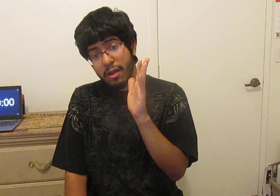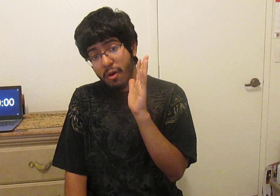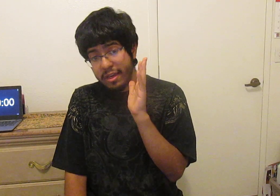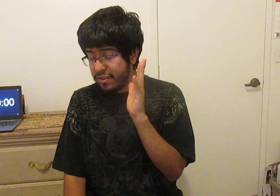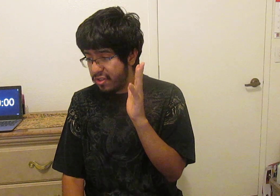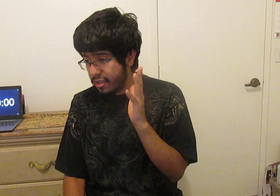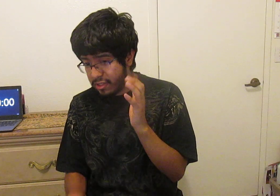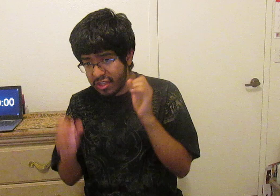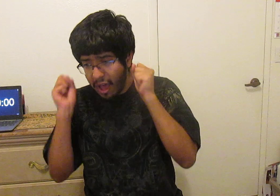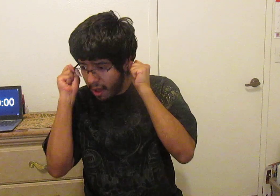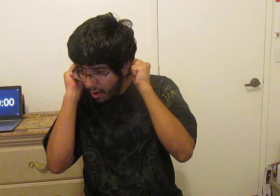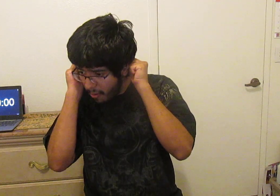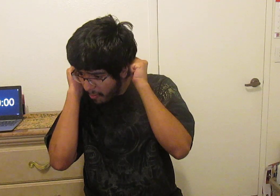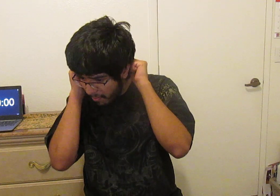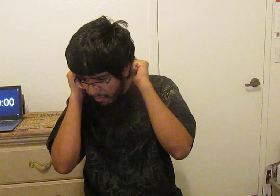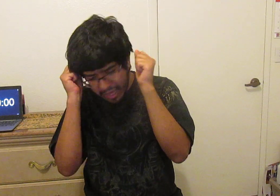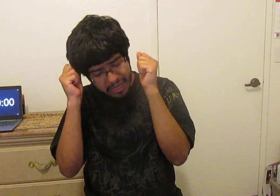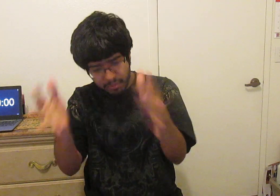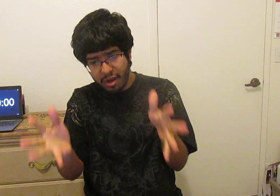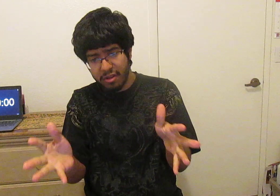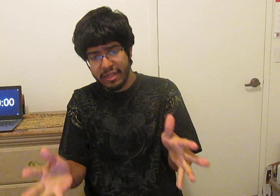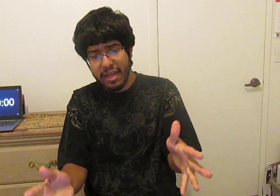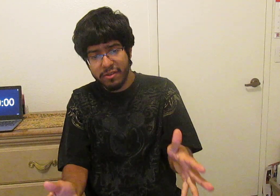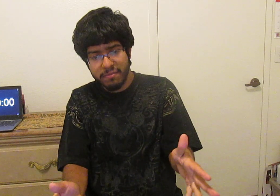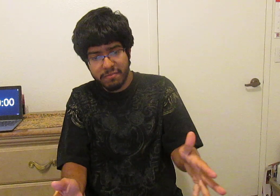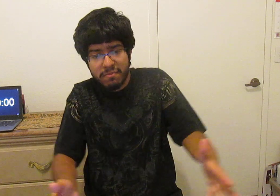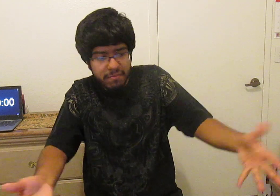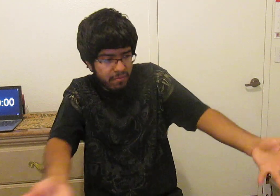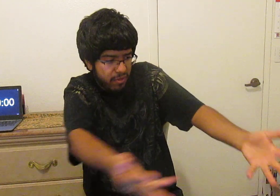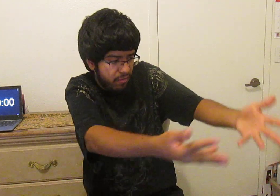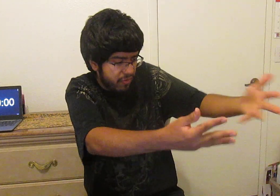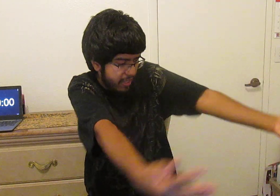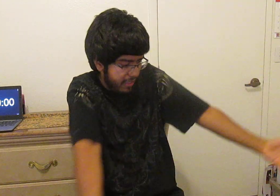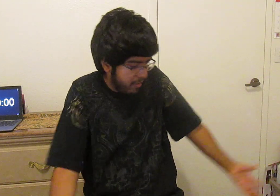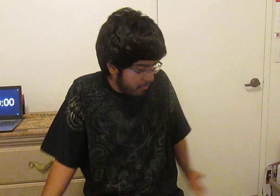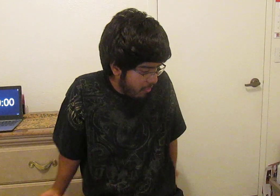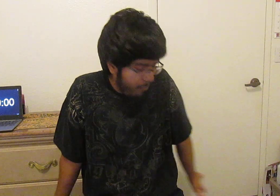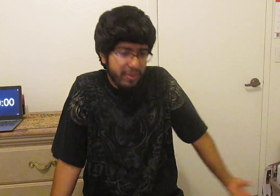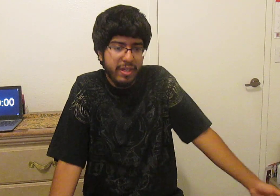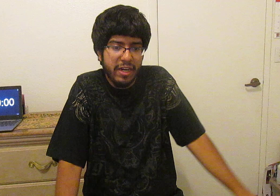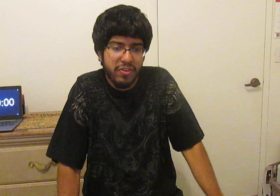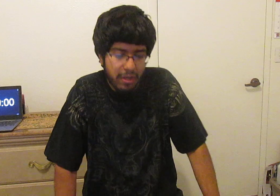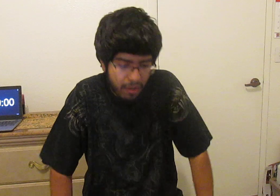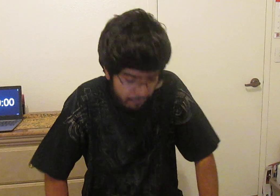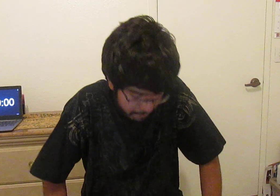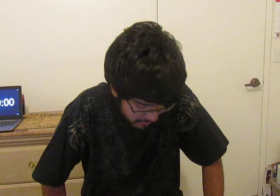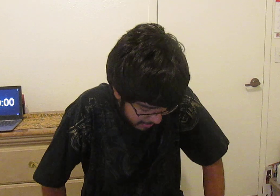it's just mind-boggling how there's like no protection at all from that